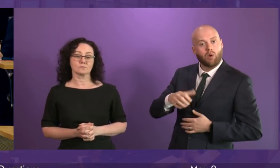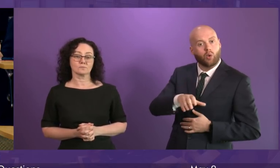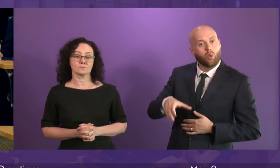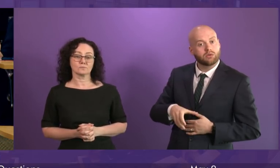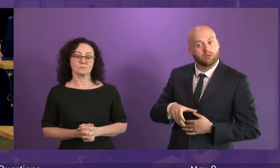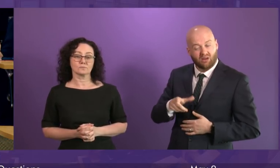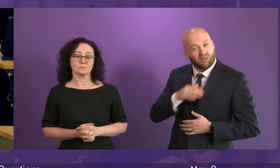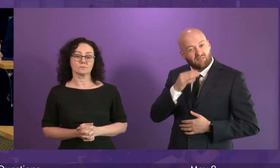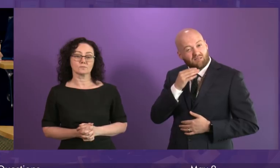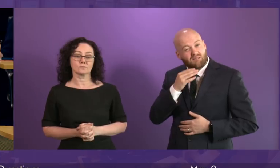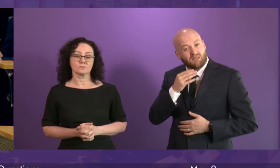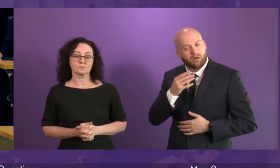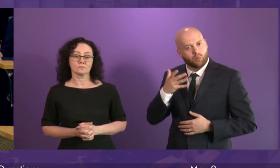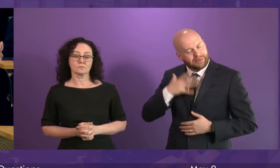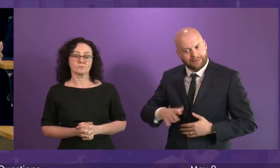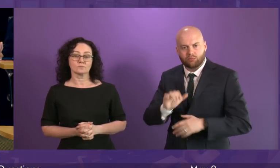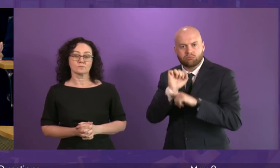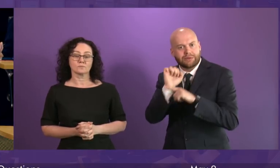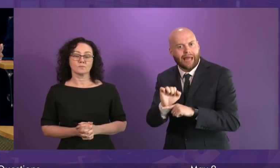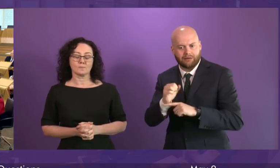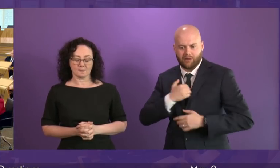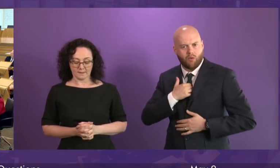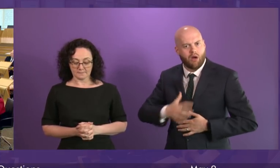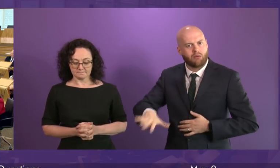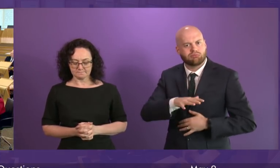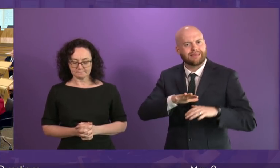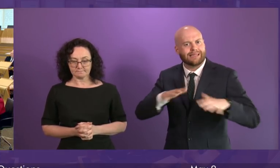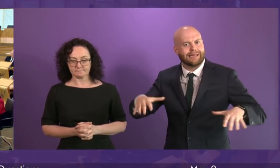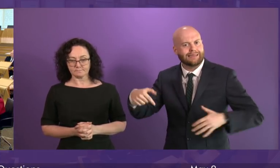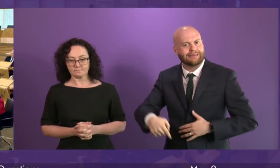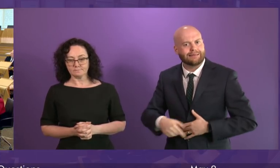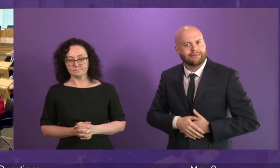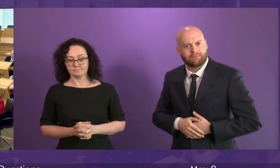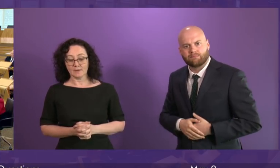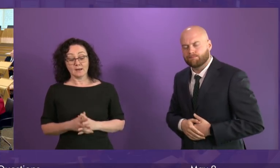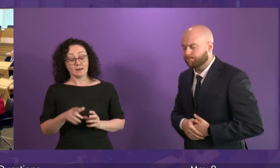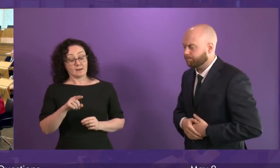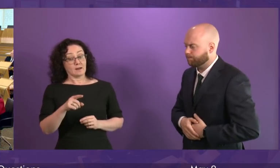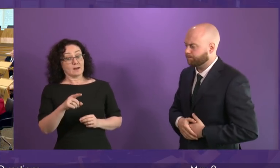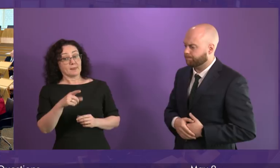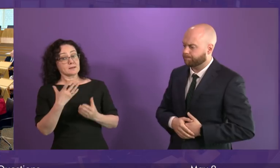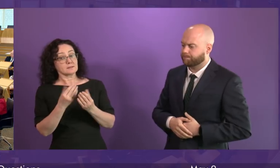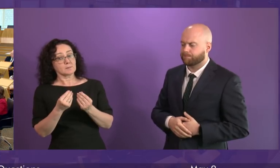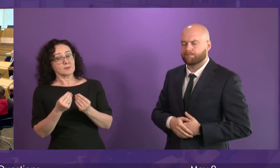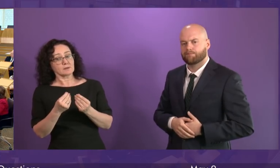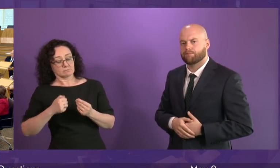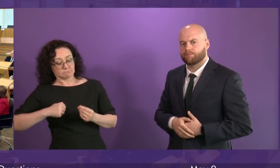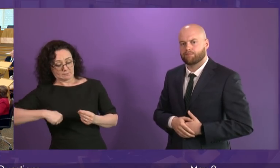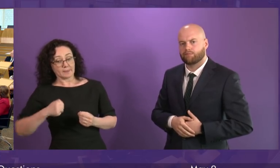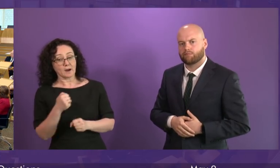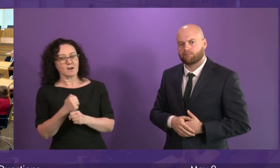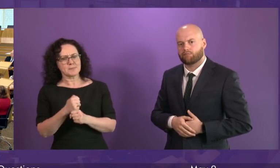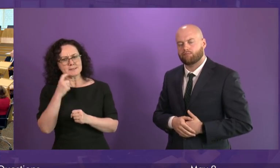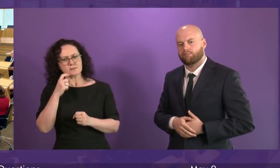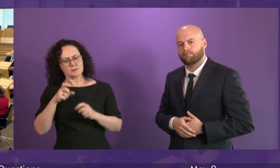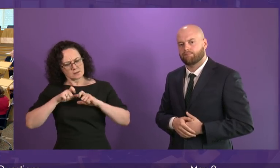illegally plundering our marine protected areas? First Minister. Well, I mean, that's something we as a government require to keep under review. I do believe